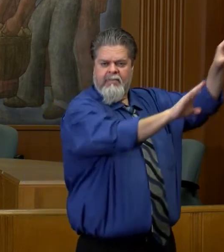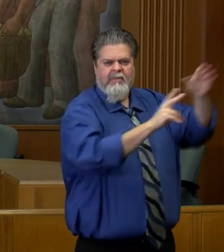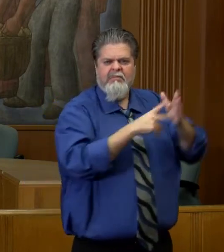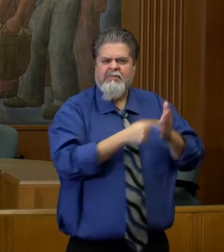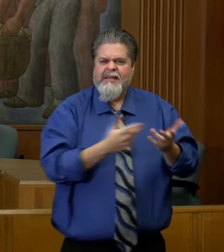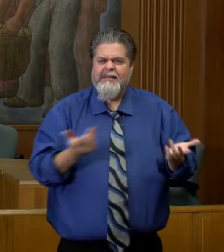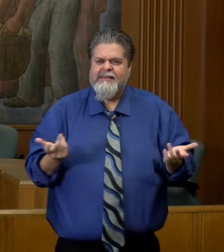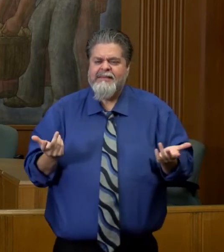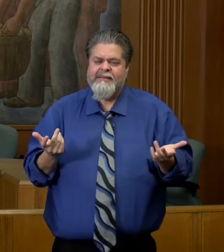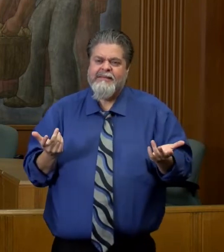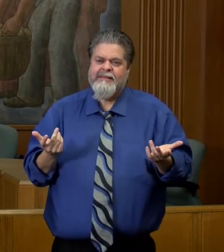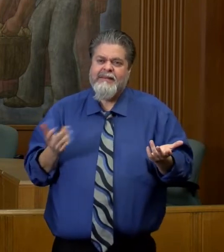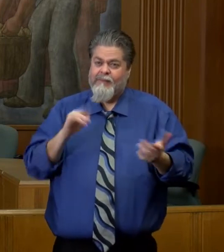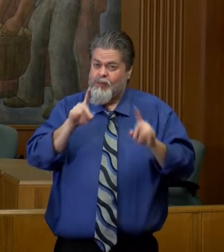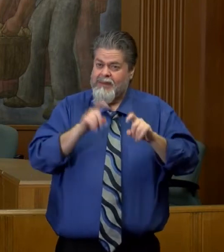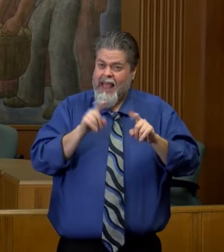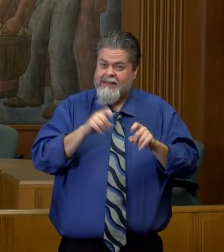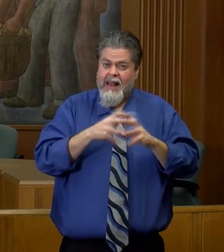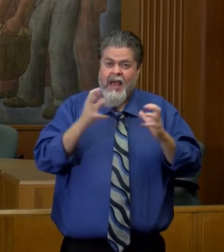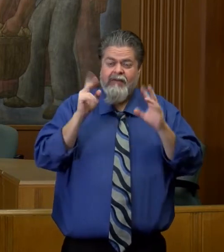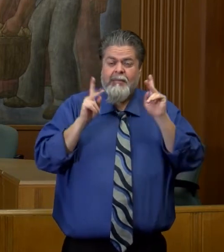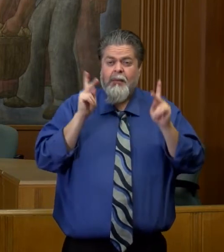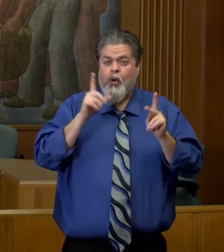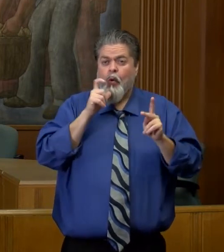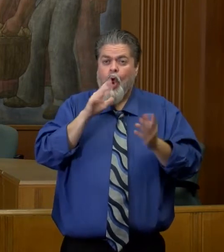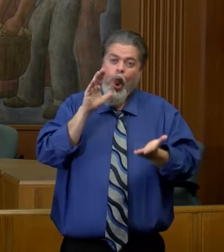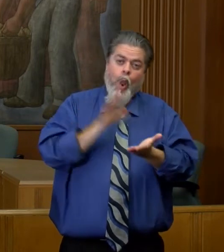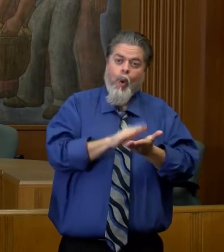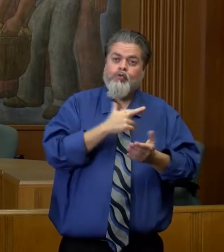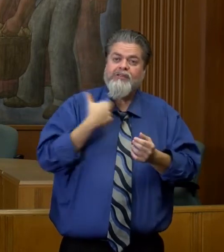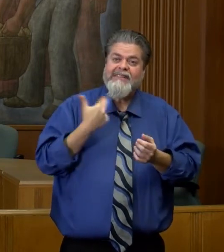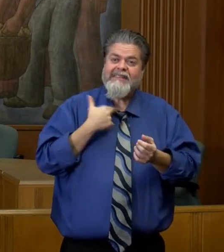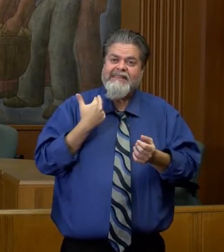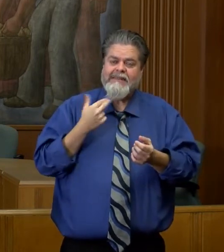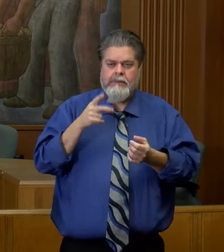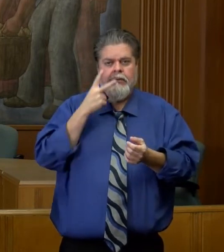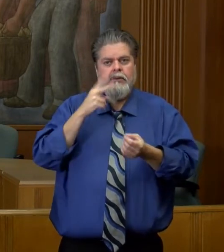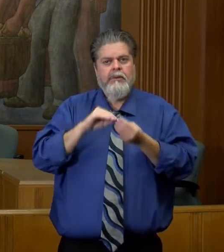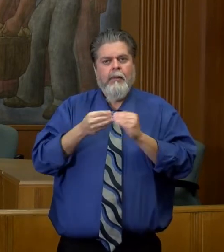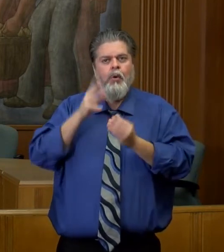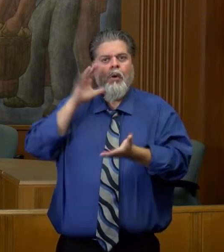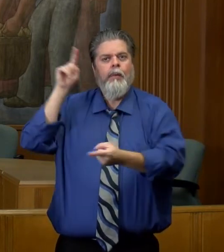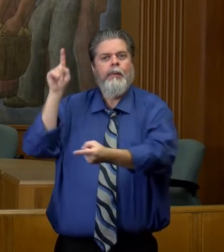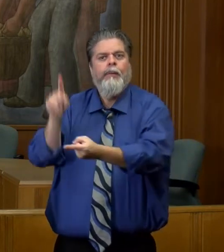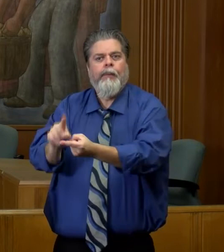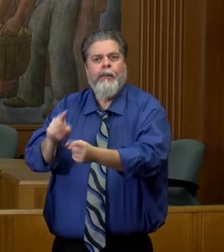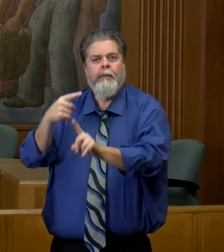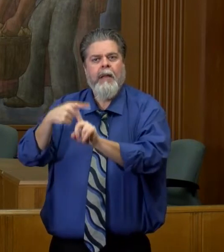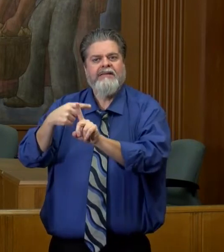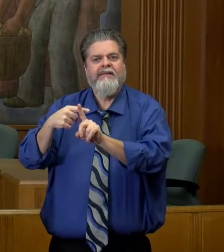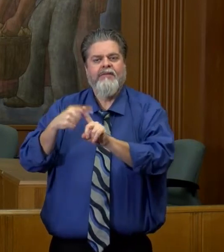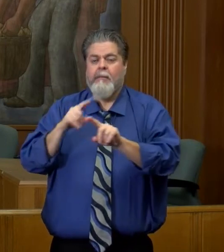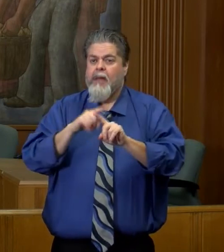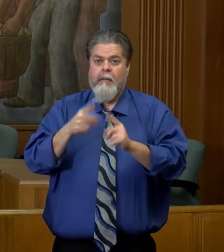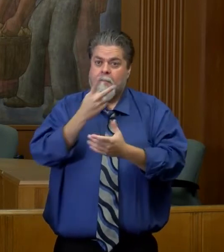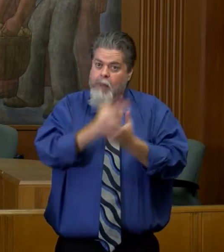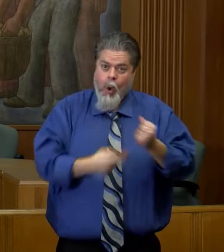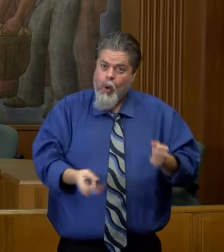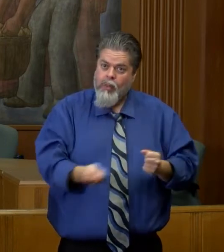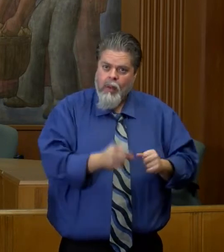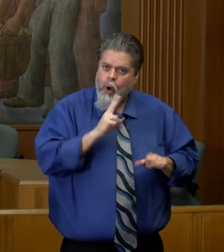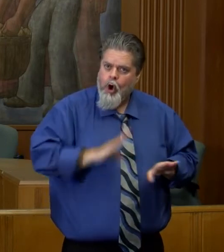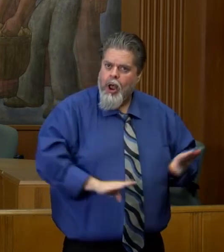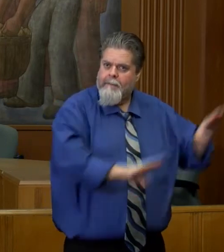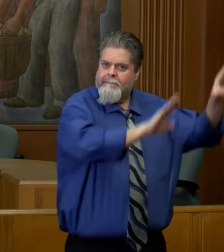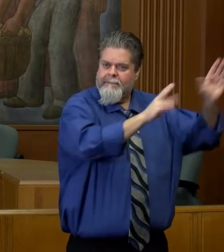if we were just testing a bunch of people that were very low risk, we could drop the test positivity down but the fact both of those are up